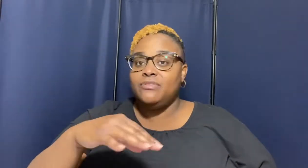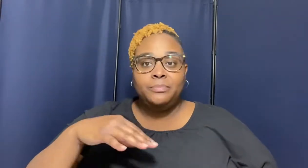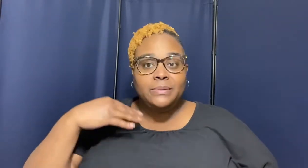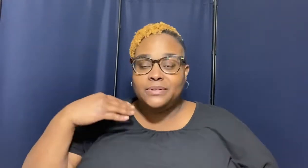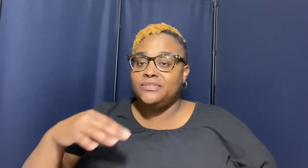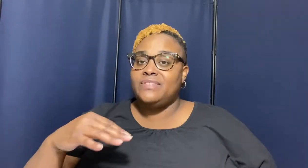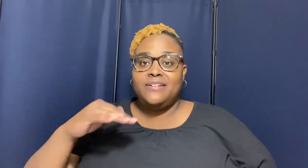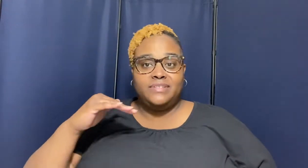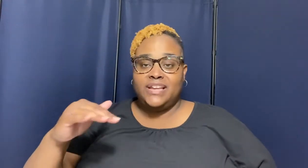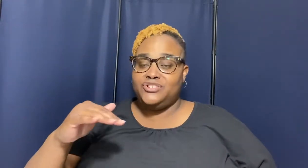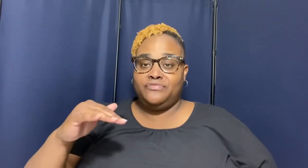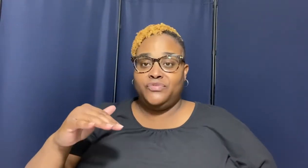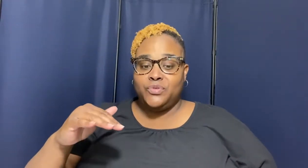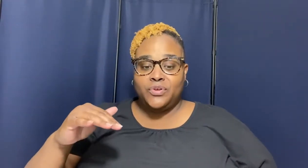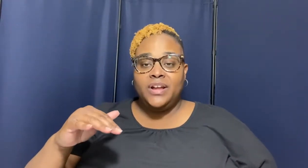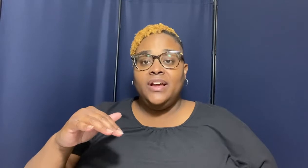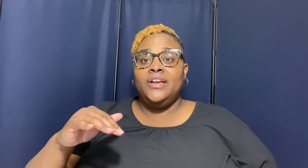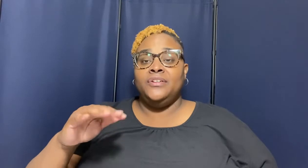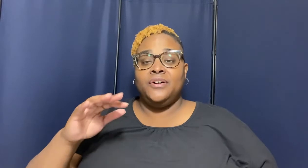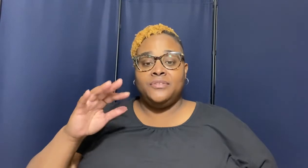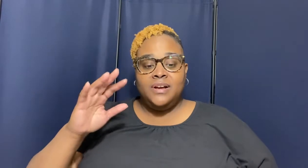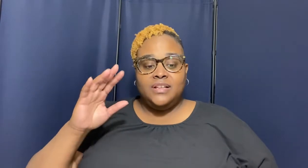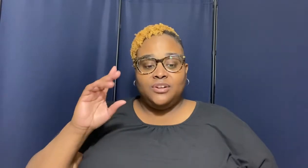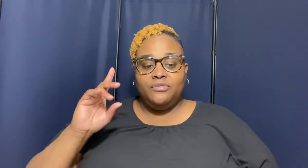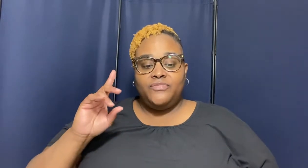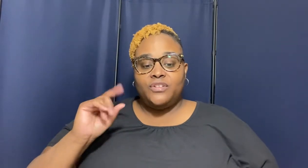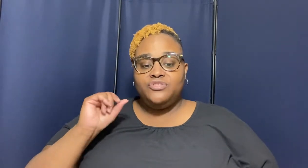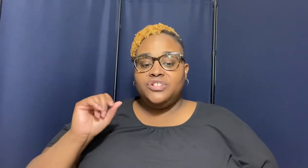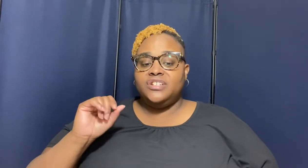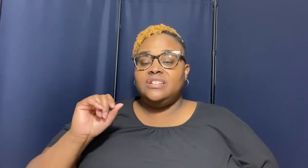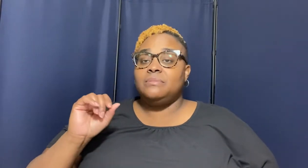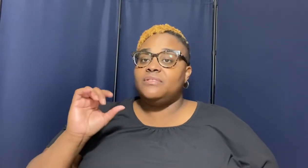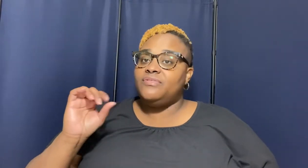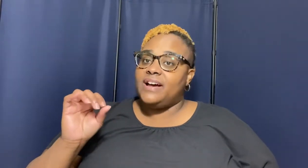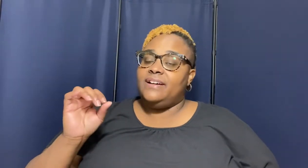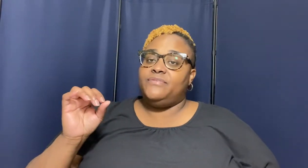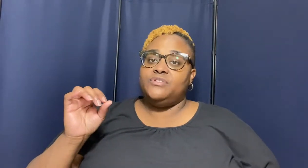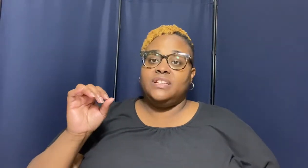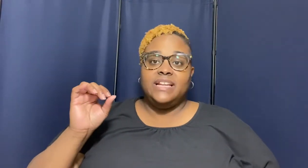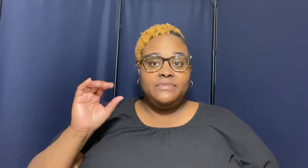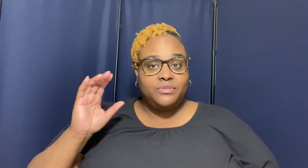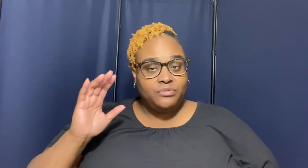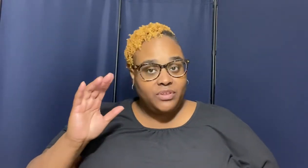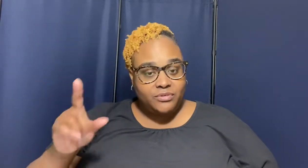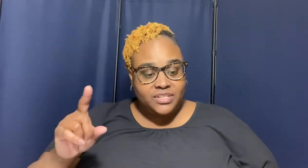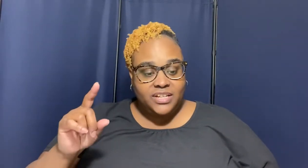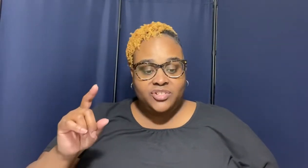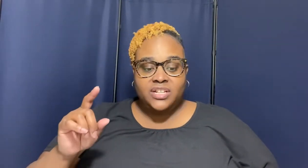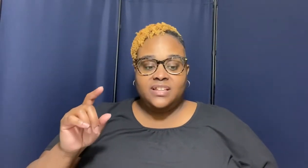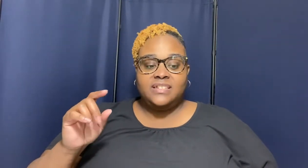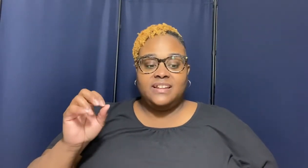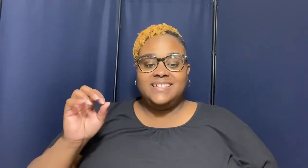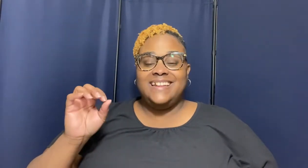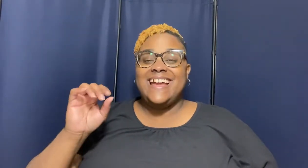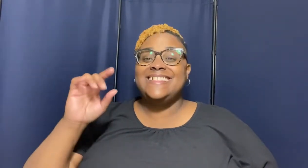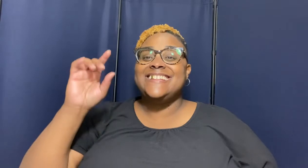a biblical foundation for you know so first john chapter 5 verse 11 through 13 check this out it said and the